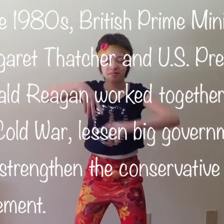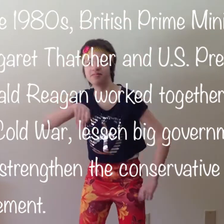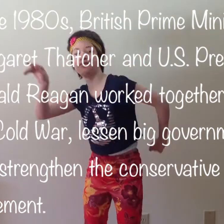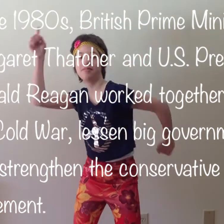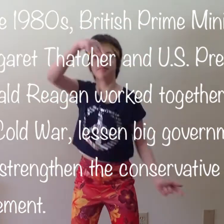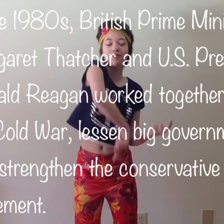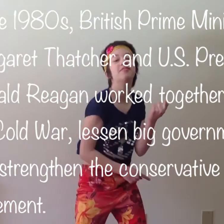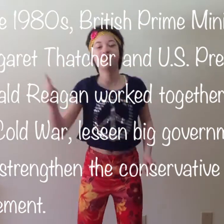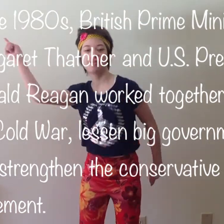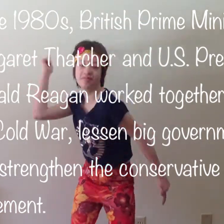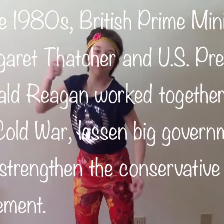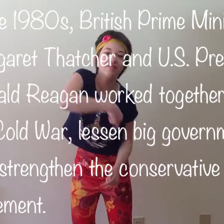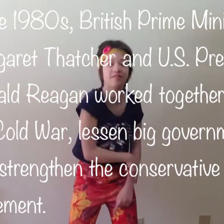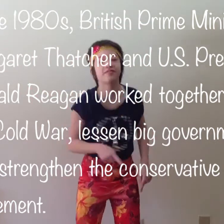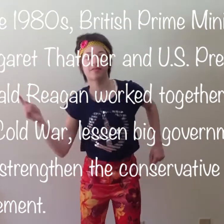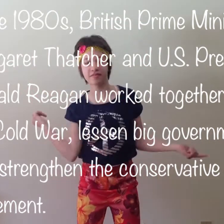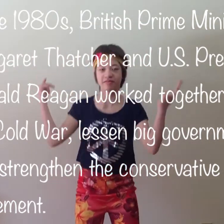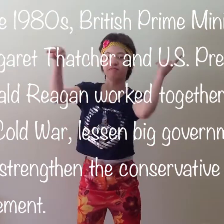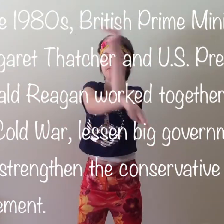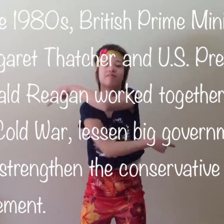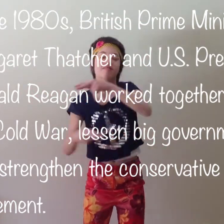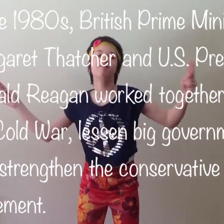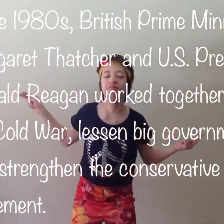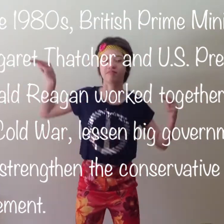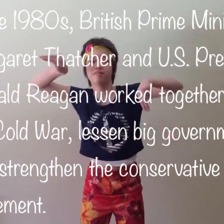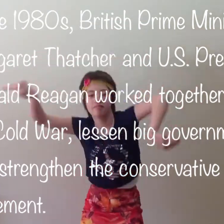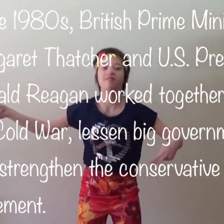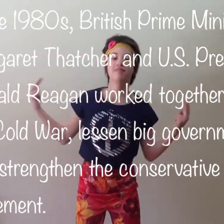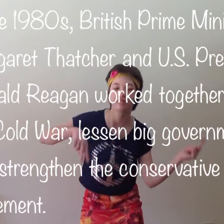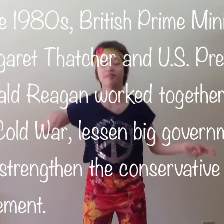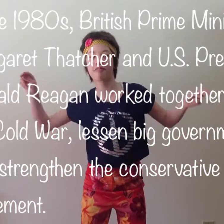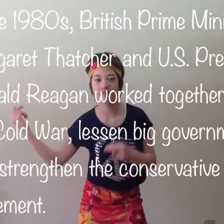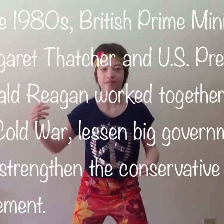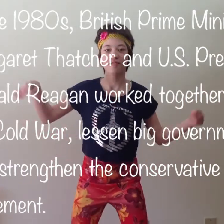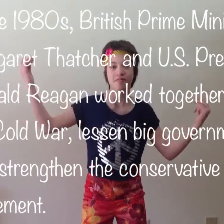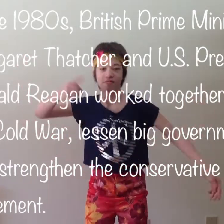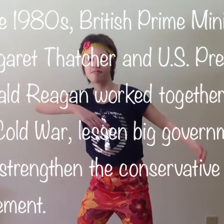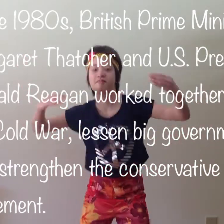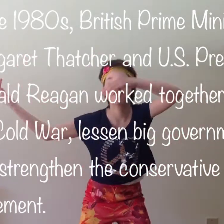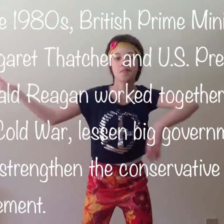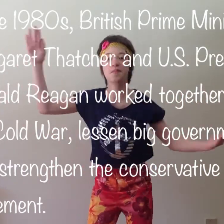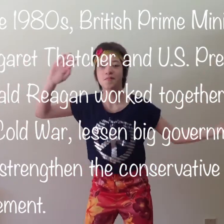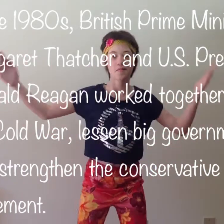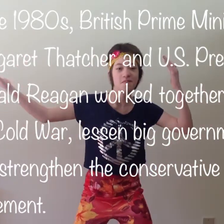Thatcher and US President Ronald Reagan worked together to end the Cold War,